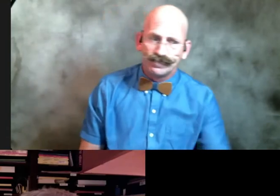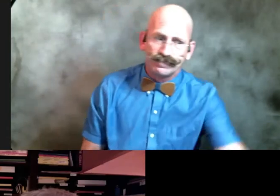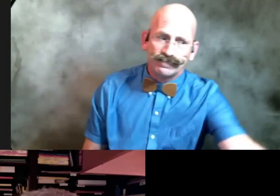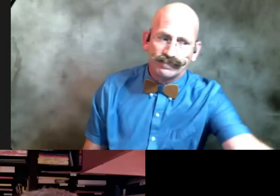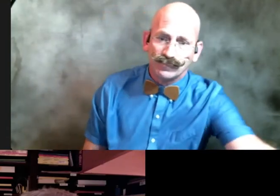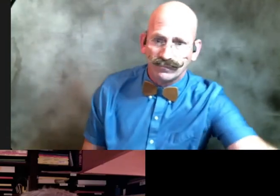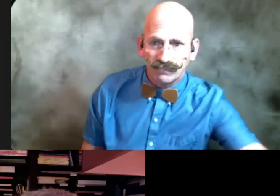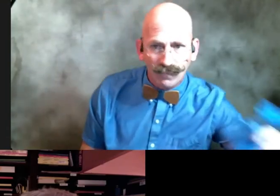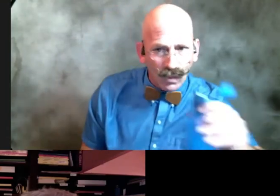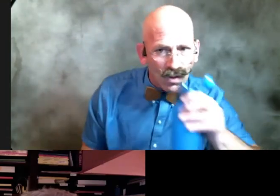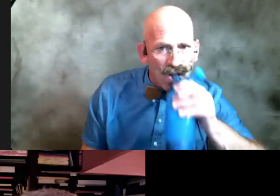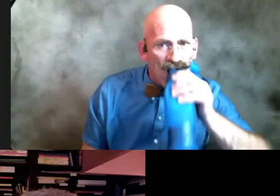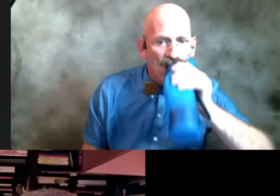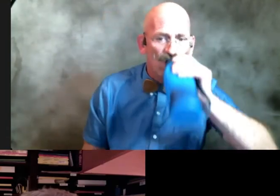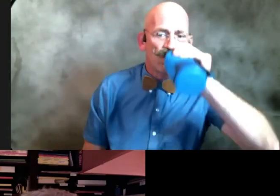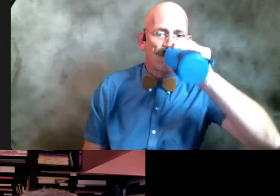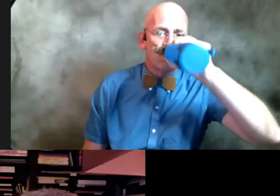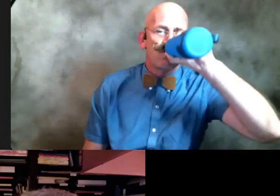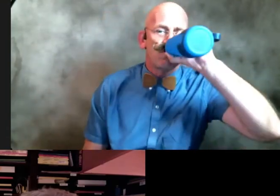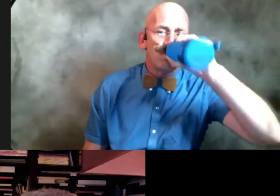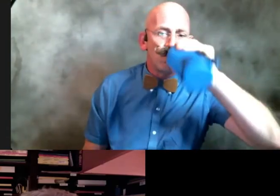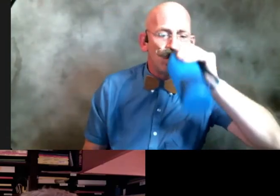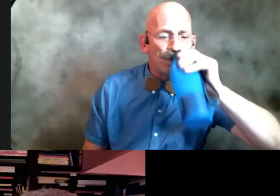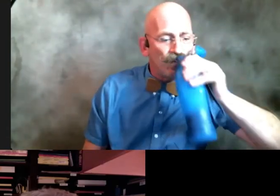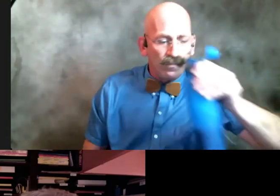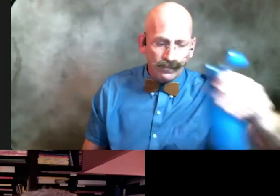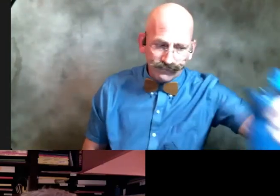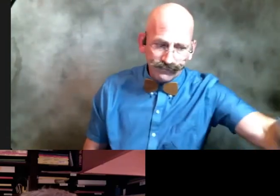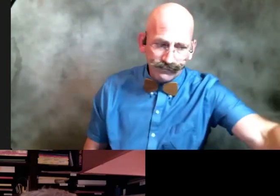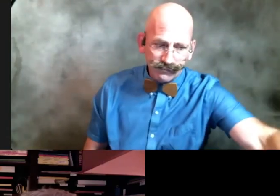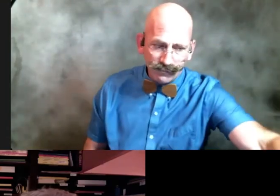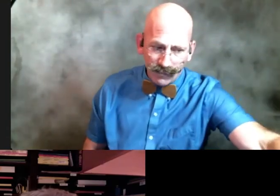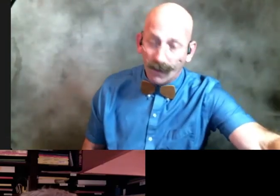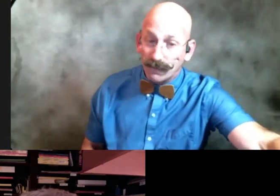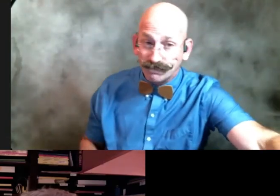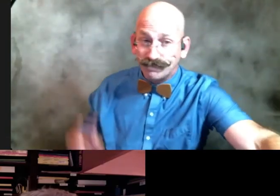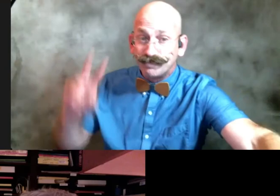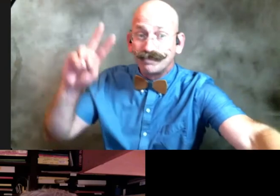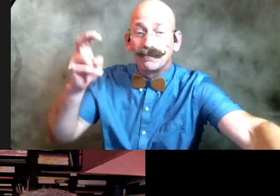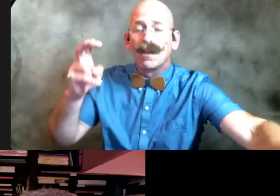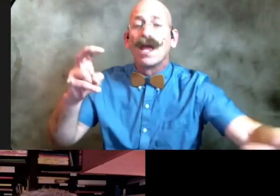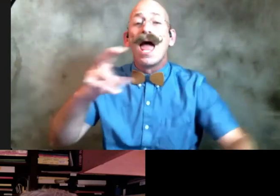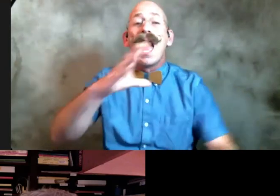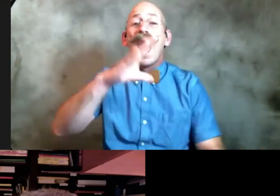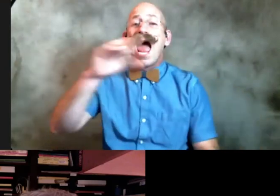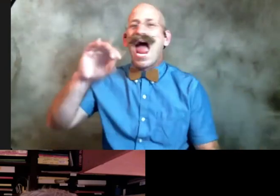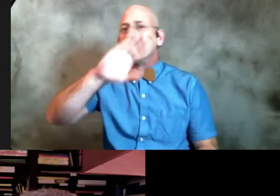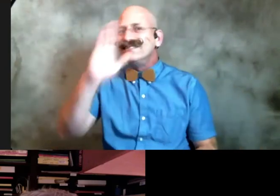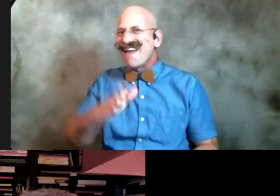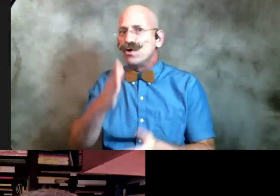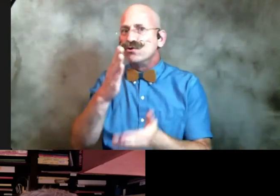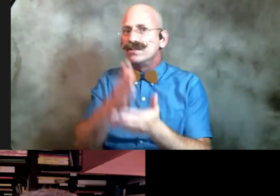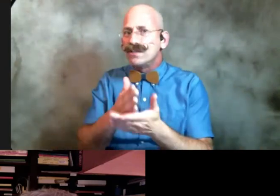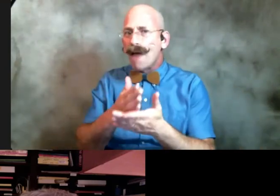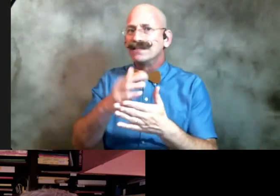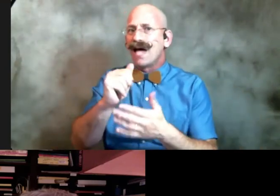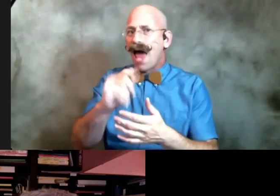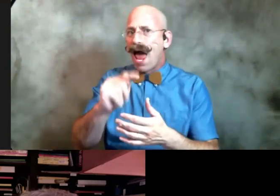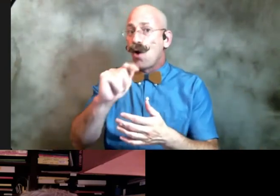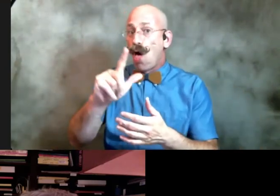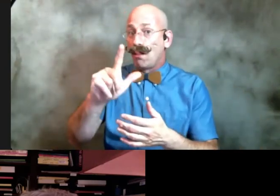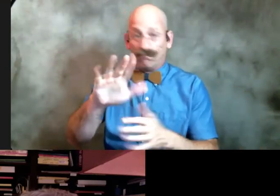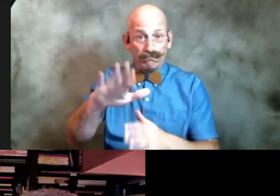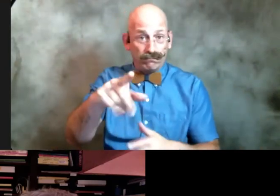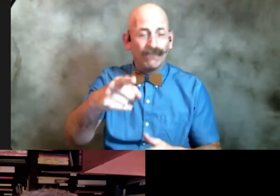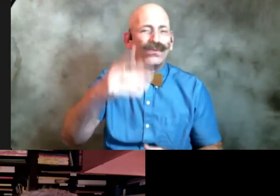um so this is called and never stops at all right and all the poets should know where i stole that from hope